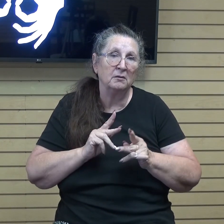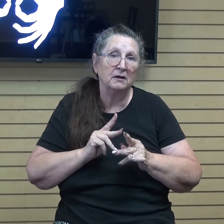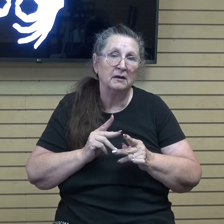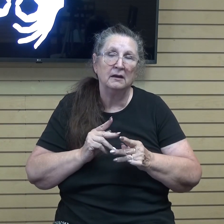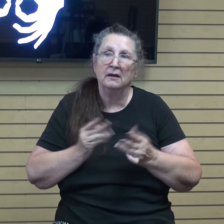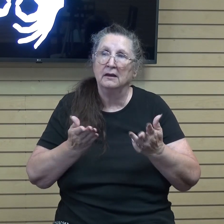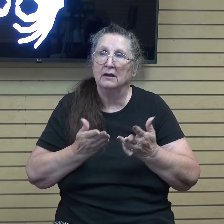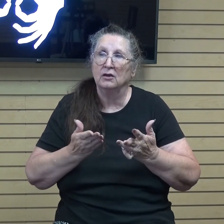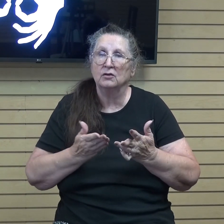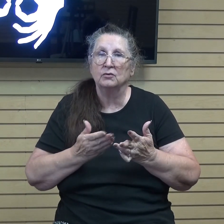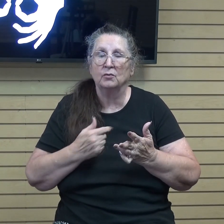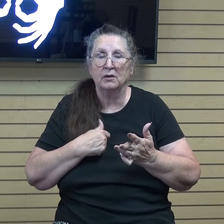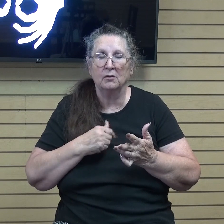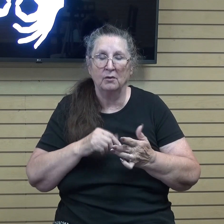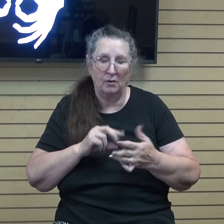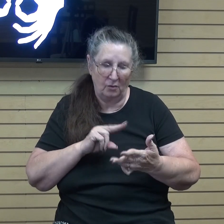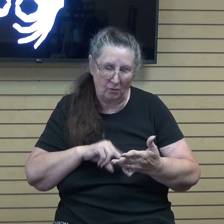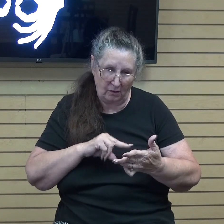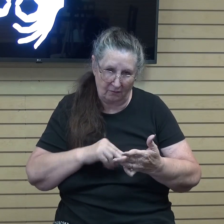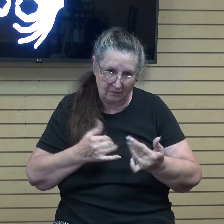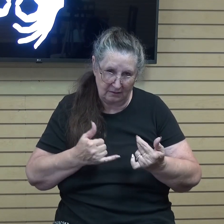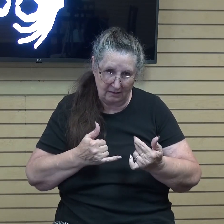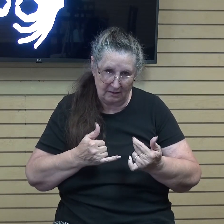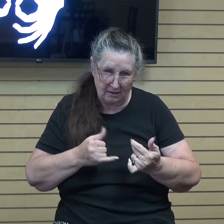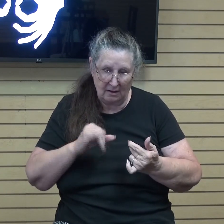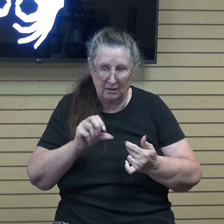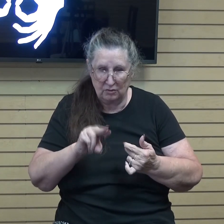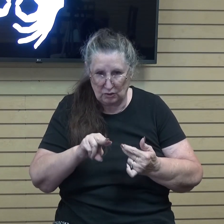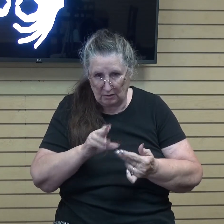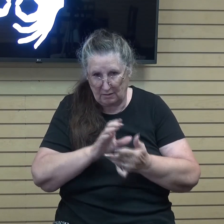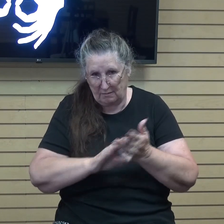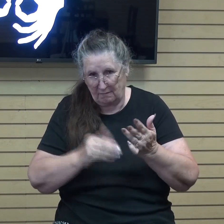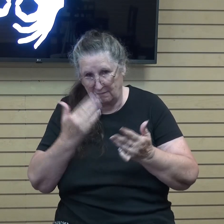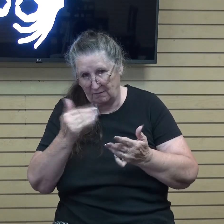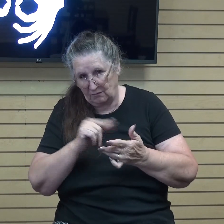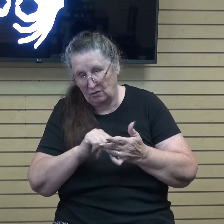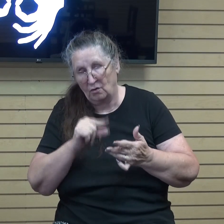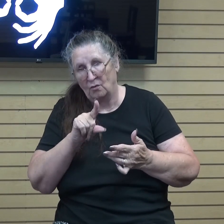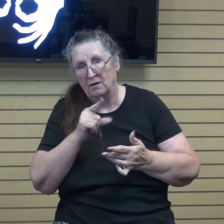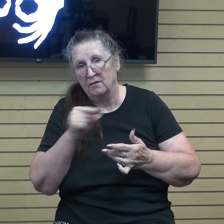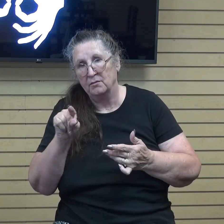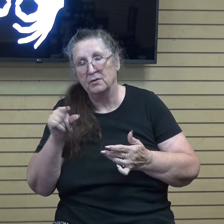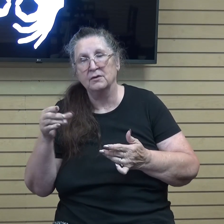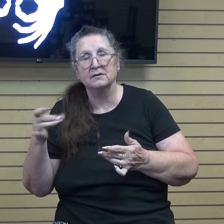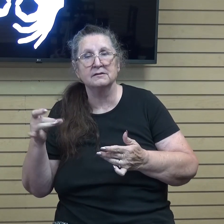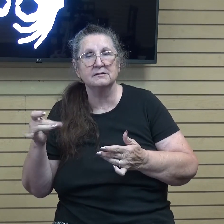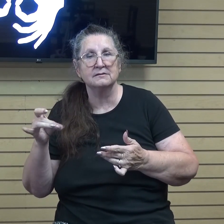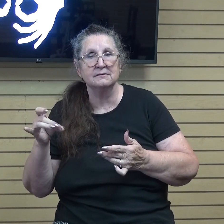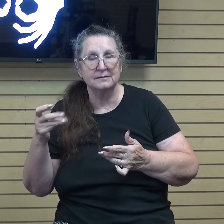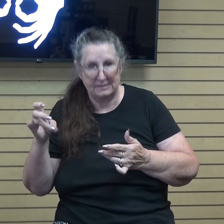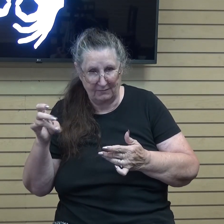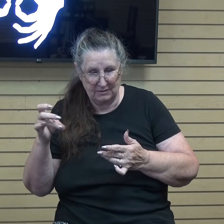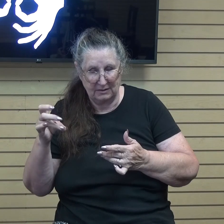we're going to be reading from today. It's out of John 15, 1 through 17. And we're all very familiar with that passage.